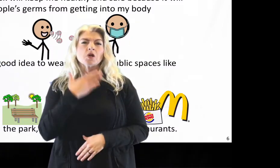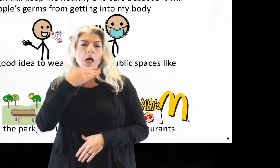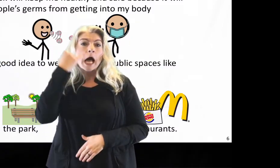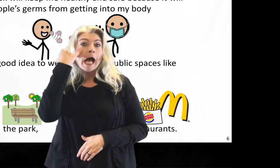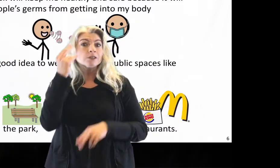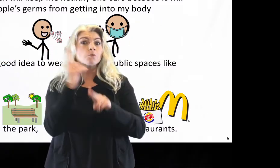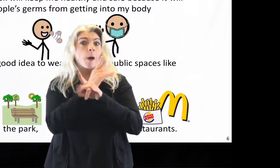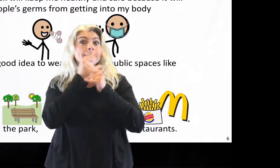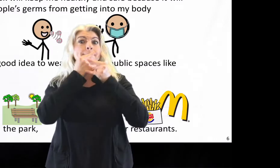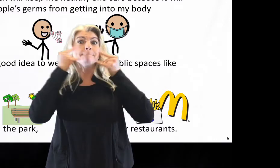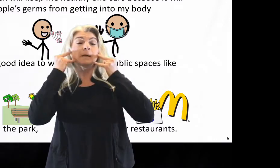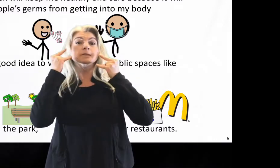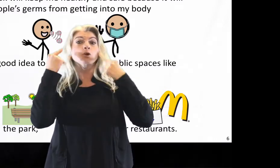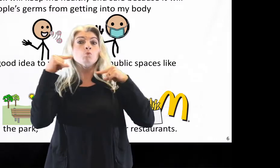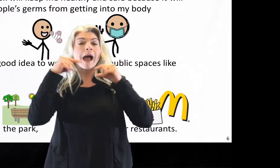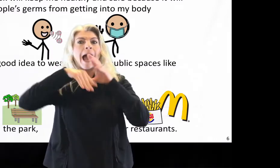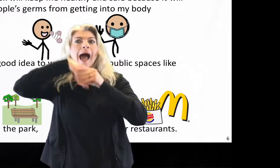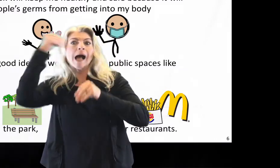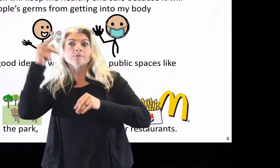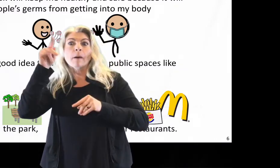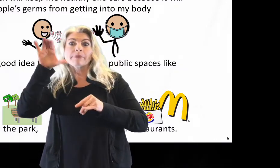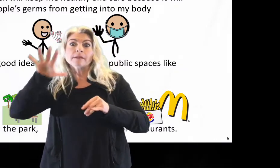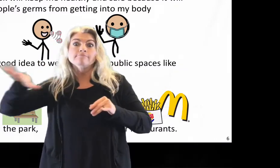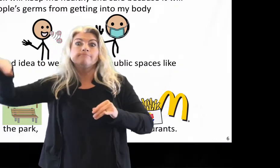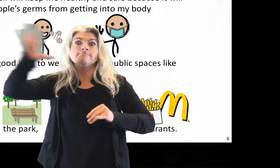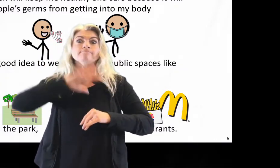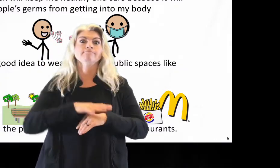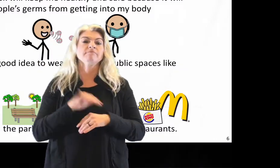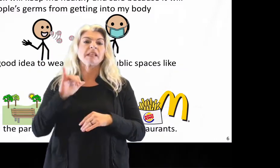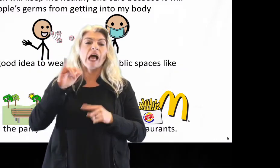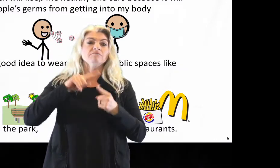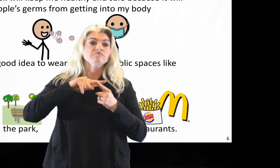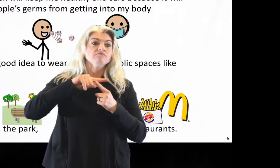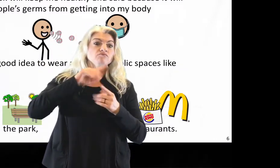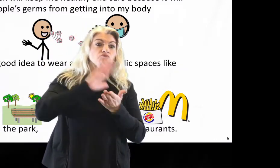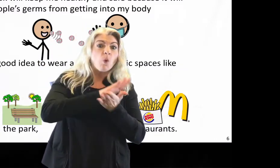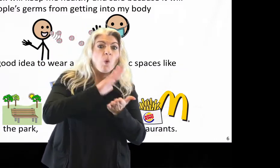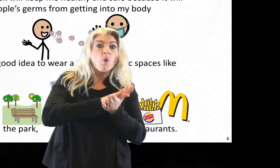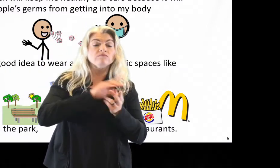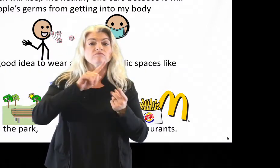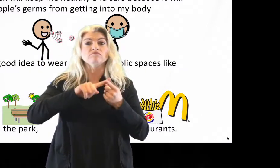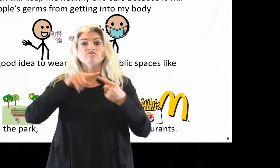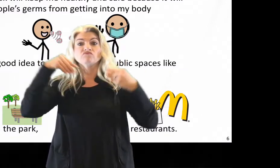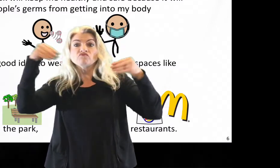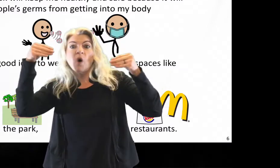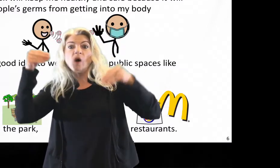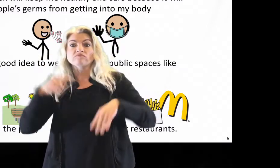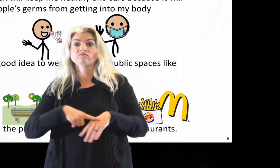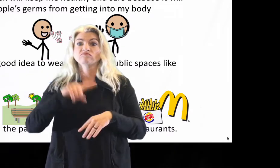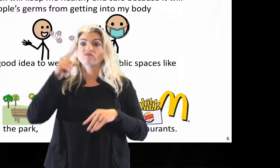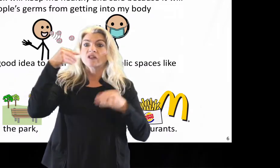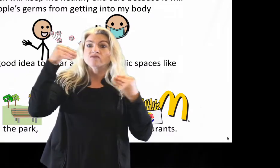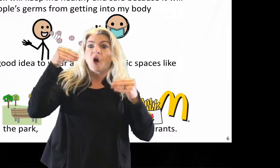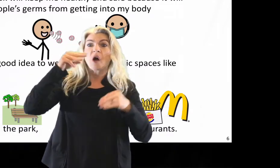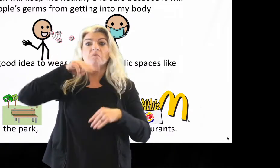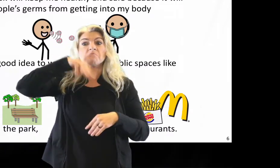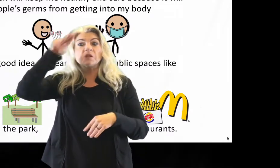It might be a good idea to wear a mask in public spaces like school, the park, in